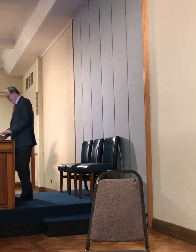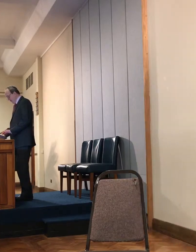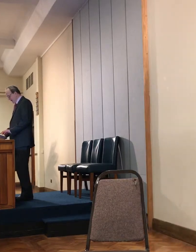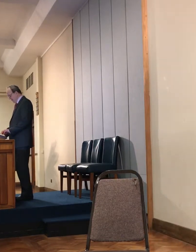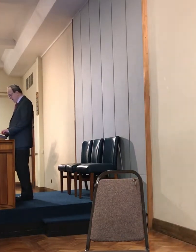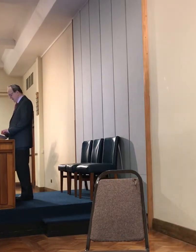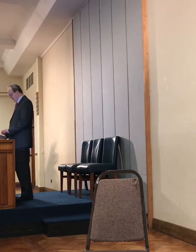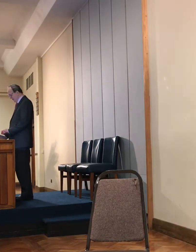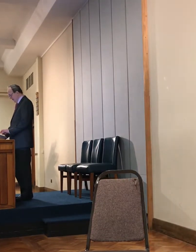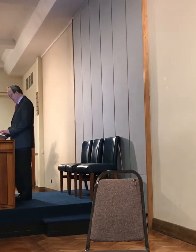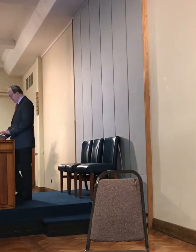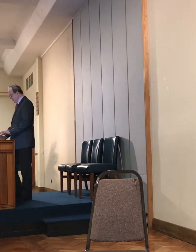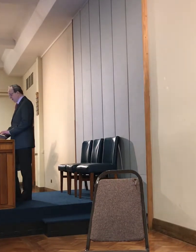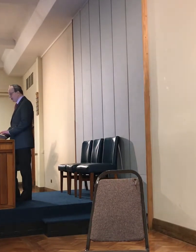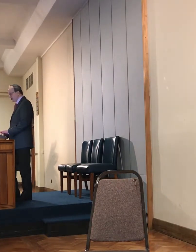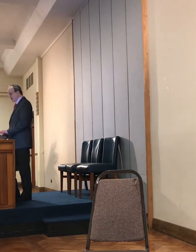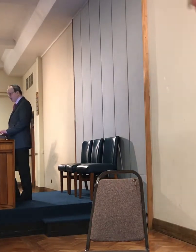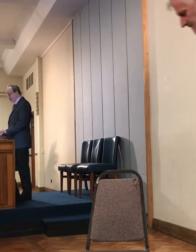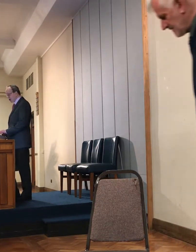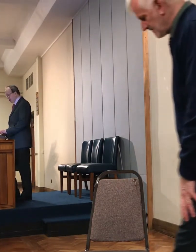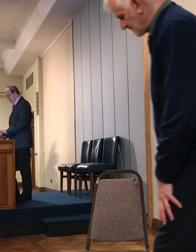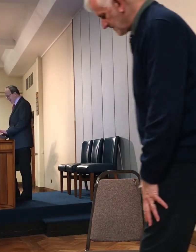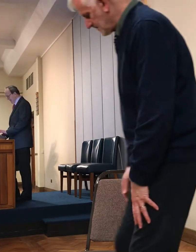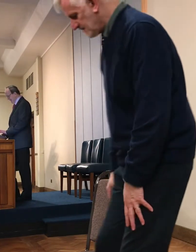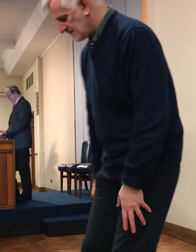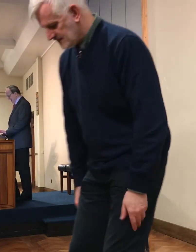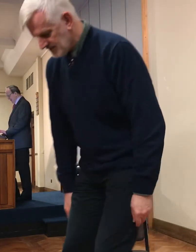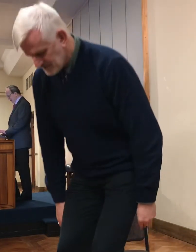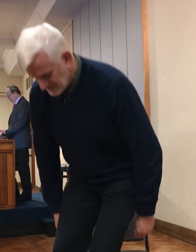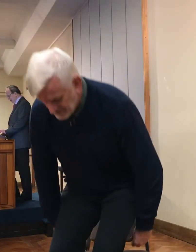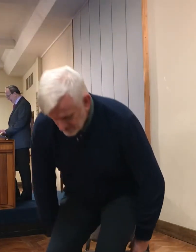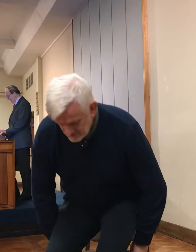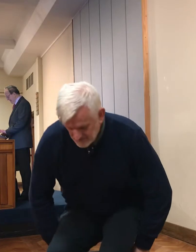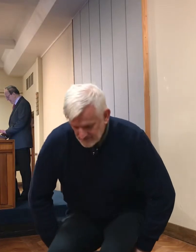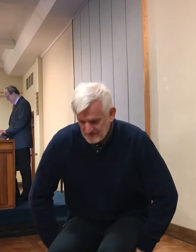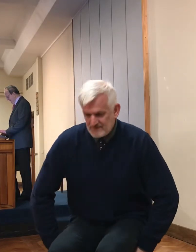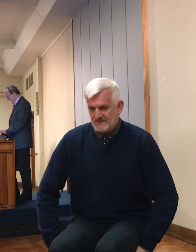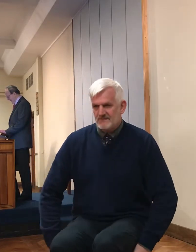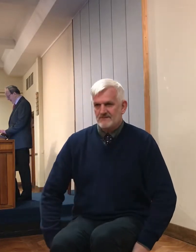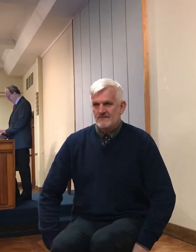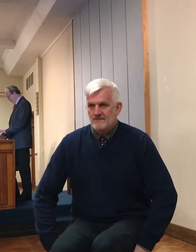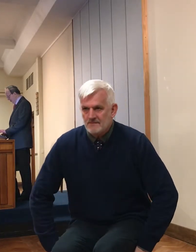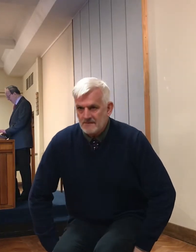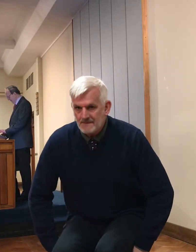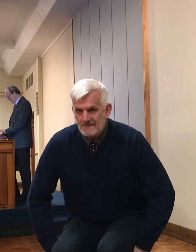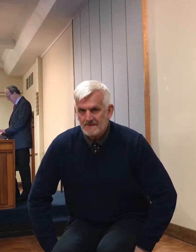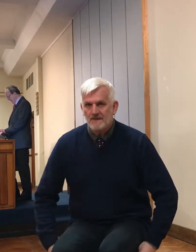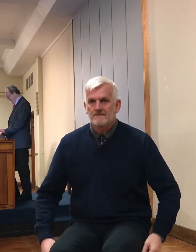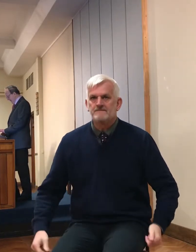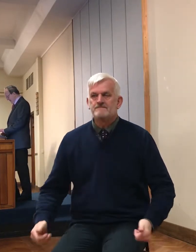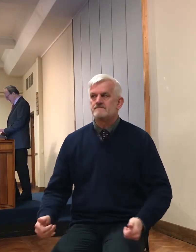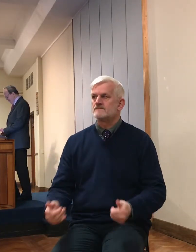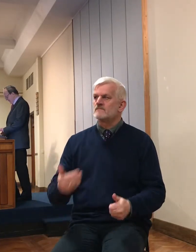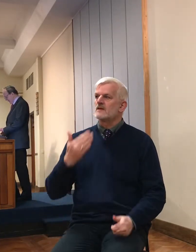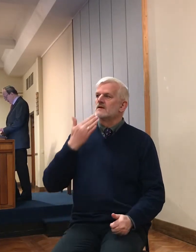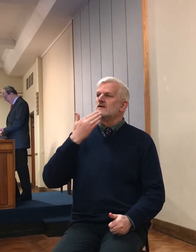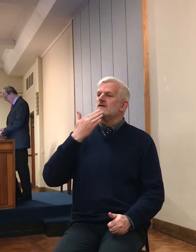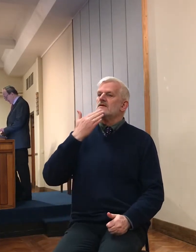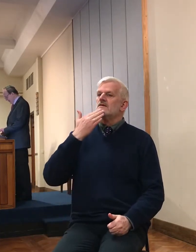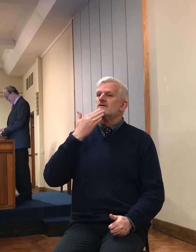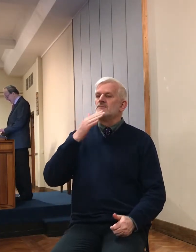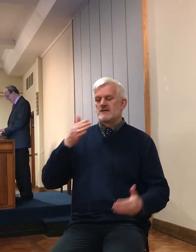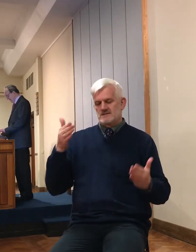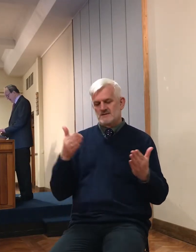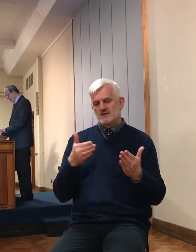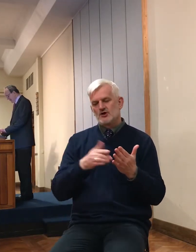Turning now to the book of Joshua, chapter 10, and verse 1, how it came